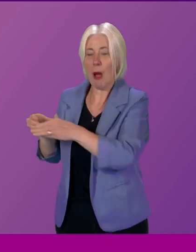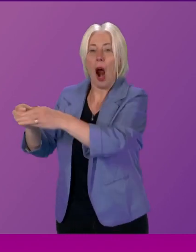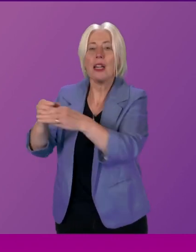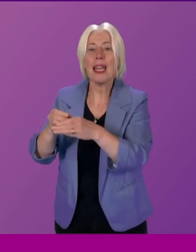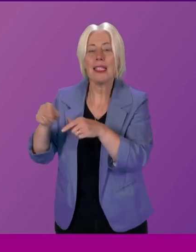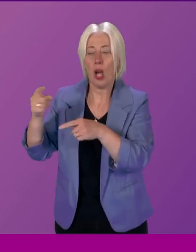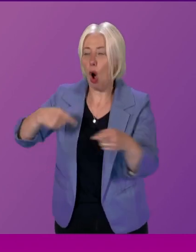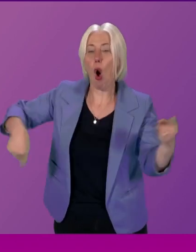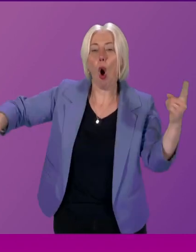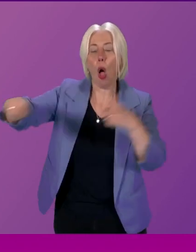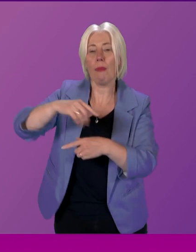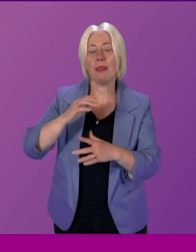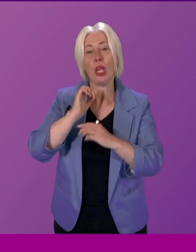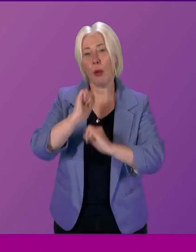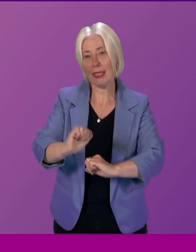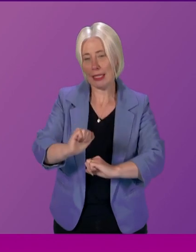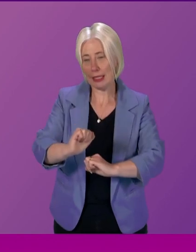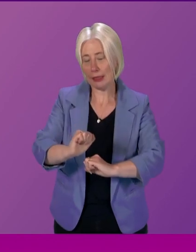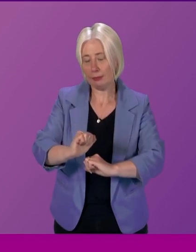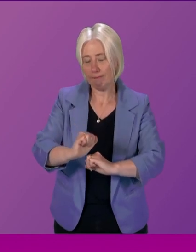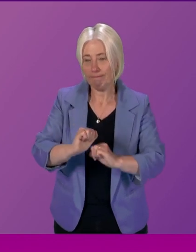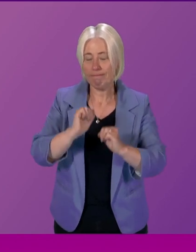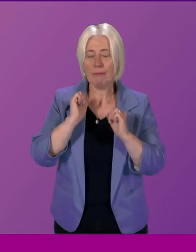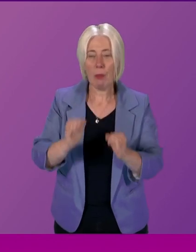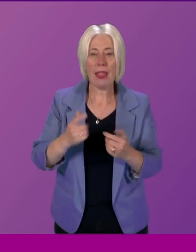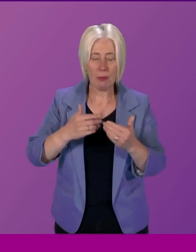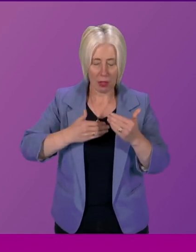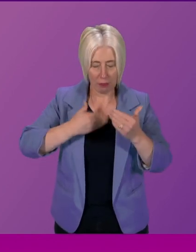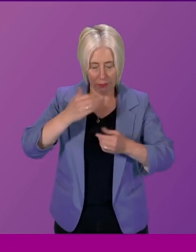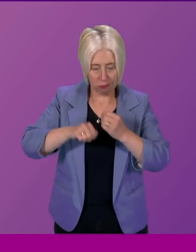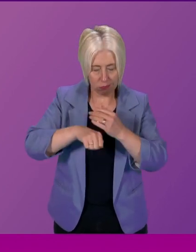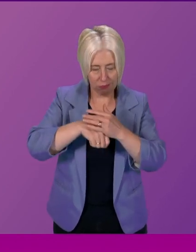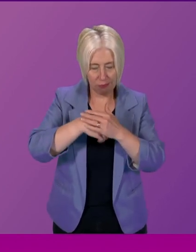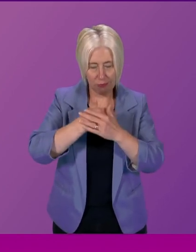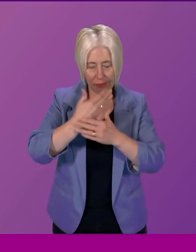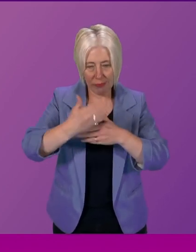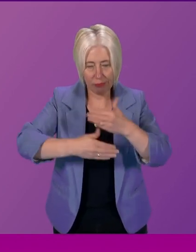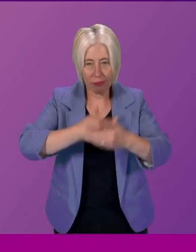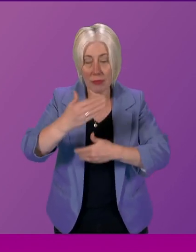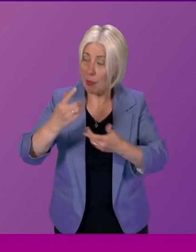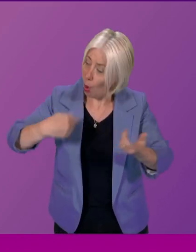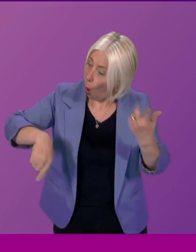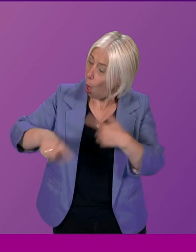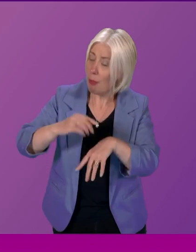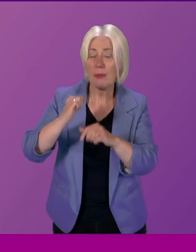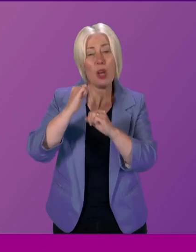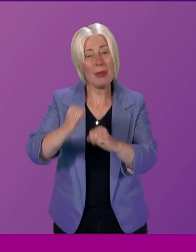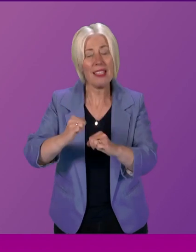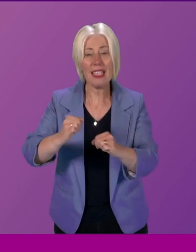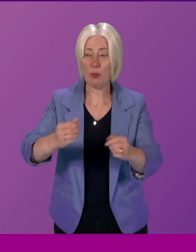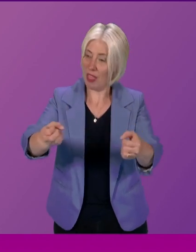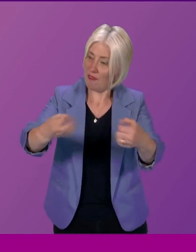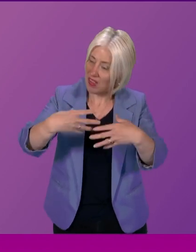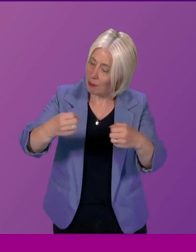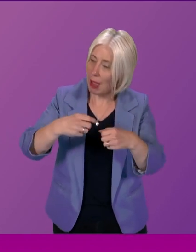to measure impact was suggested and this must evolve over time based on a thorough committed feedback loop and